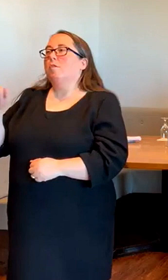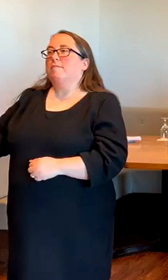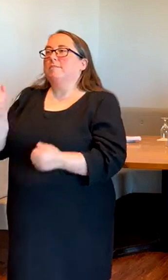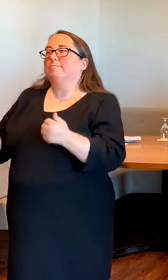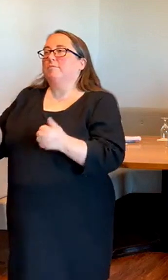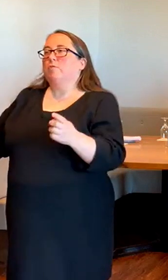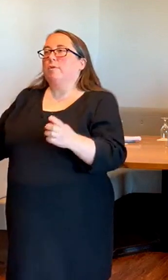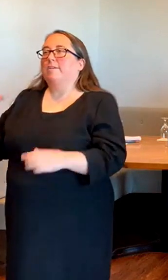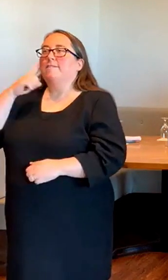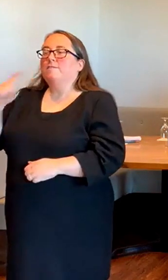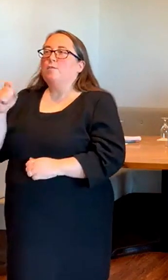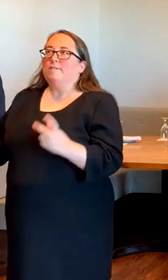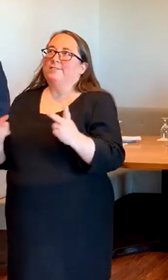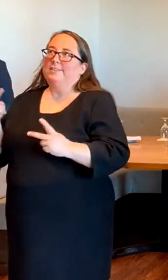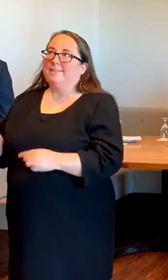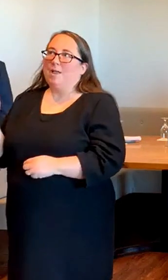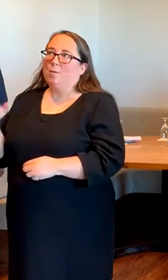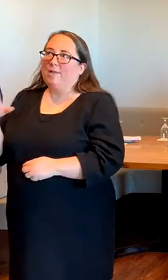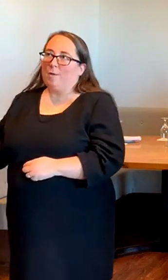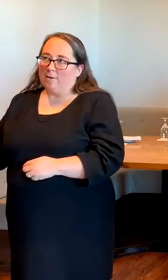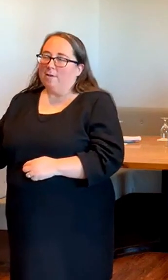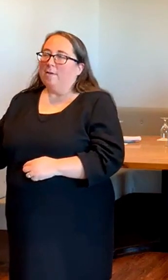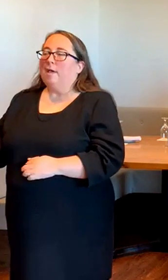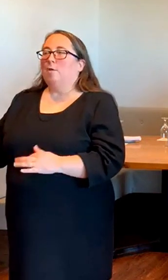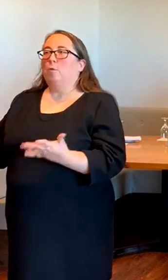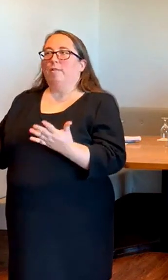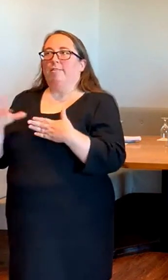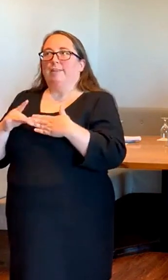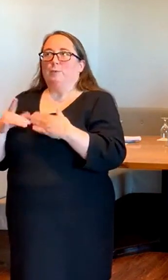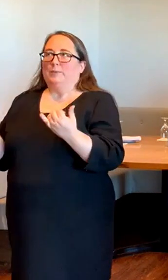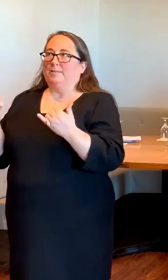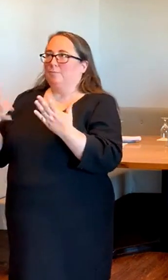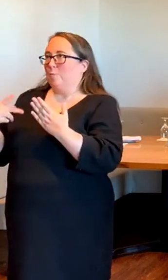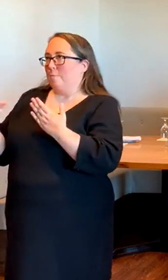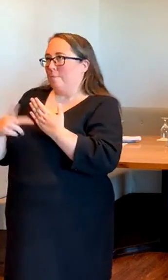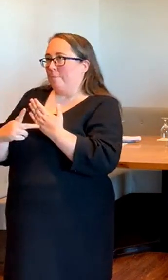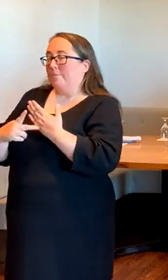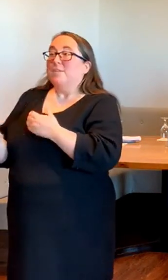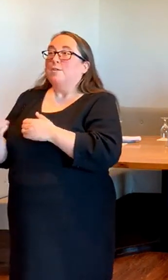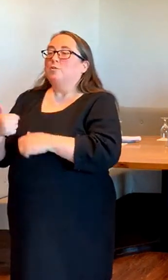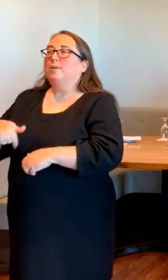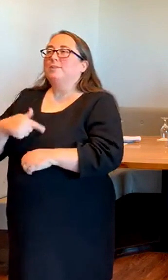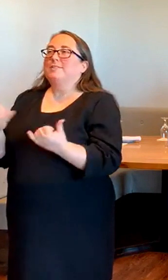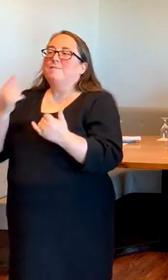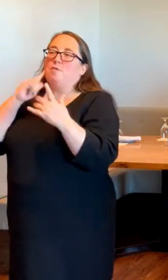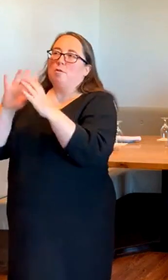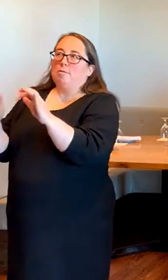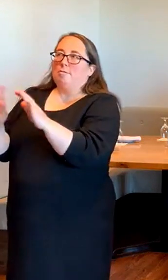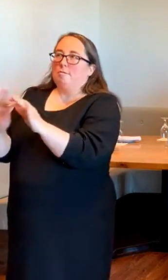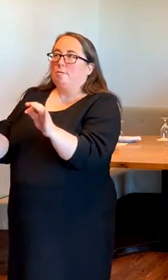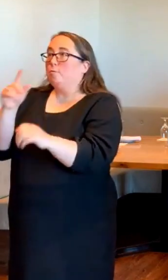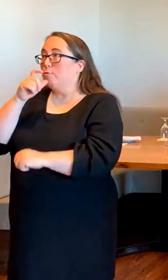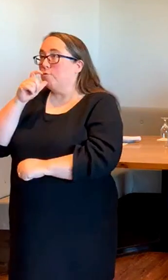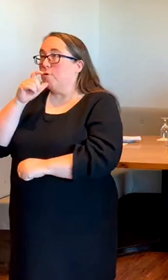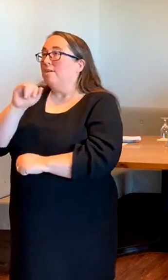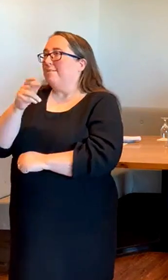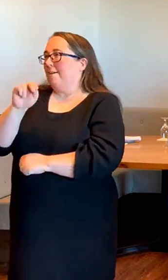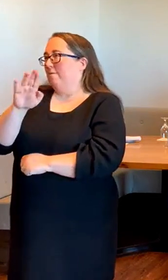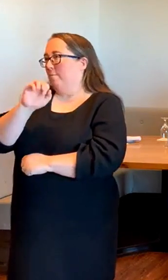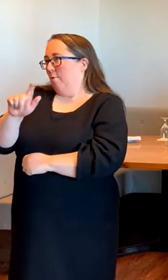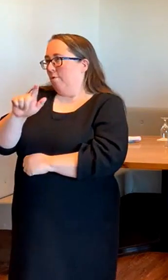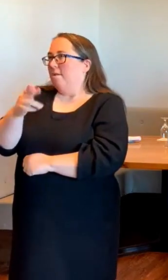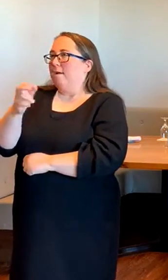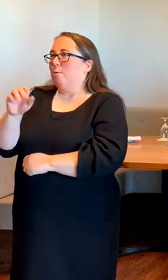Director for Visit Howard County and will emcee today's program. Joining us for remarks are Calvin Ball,